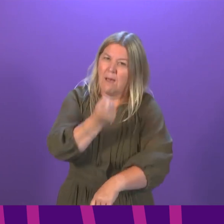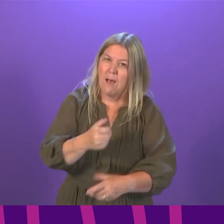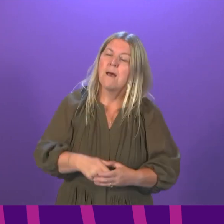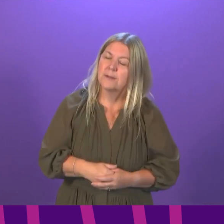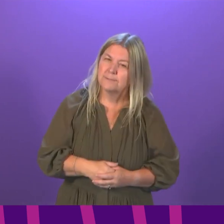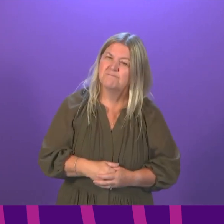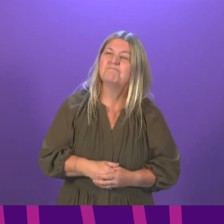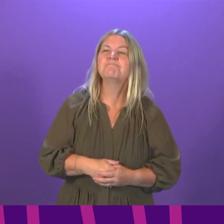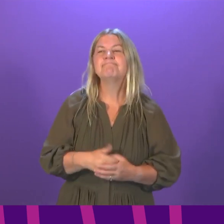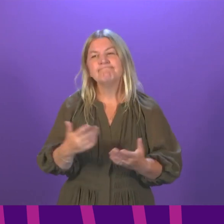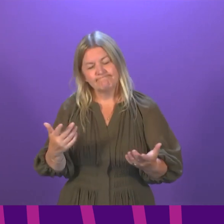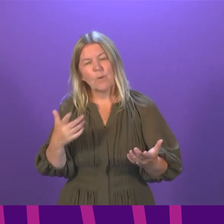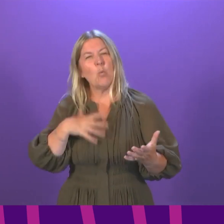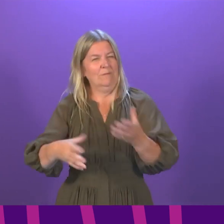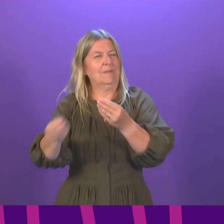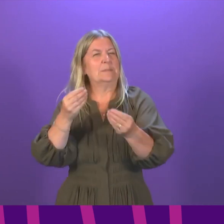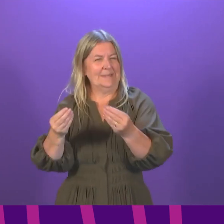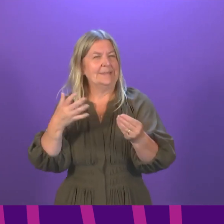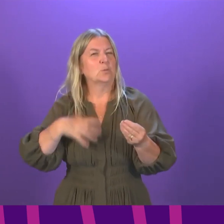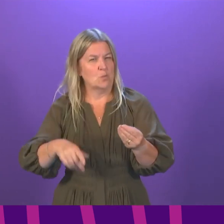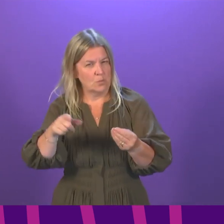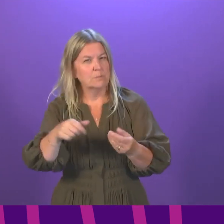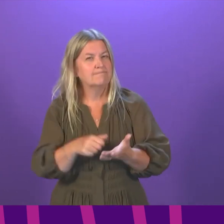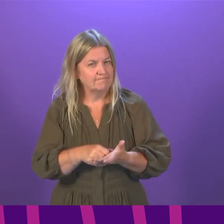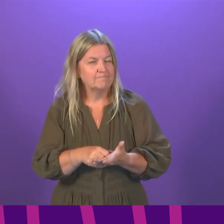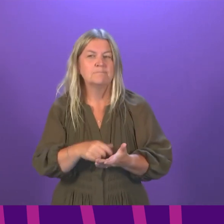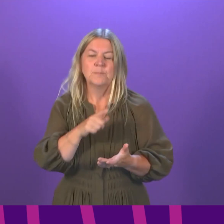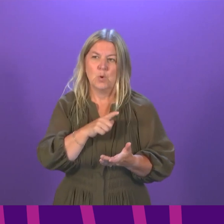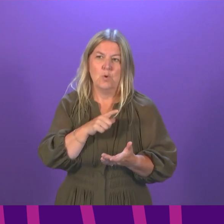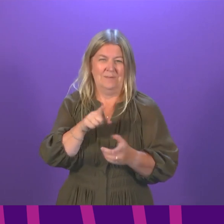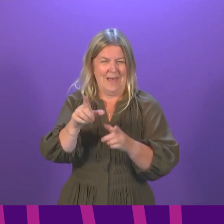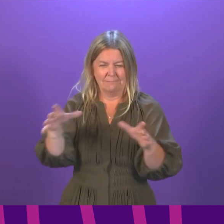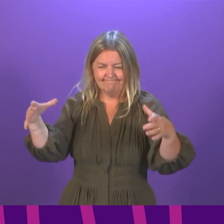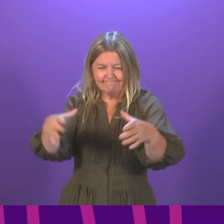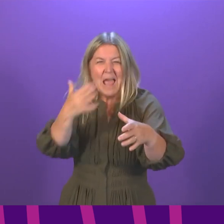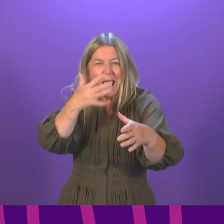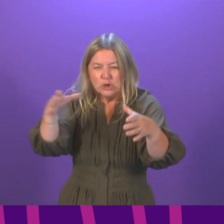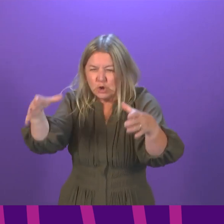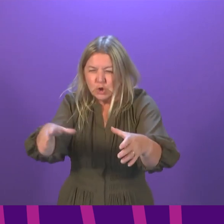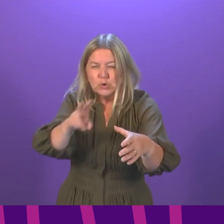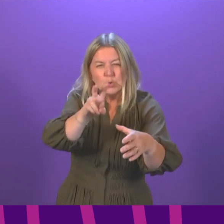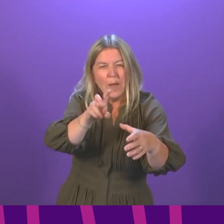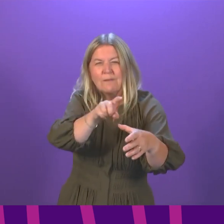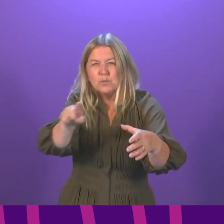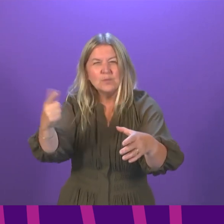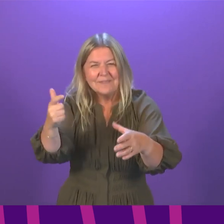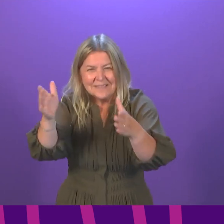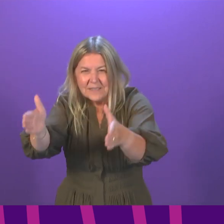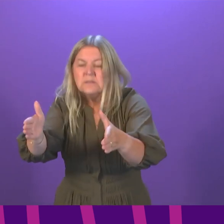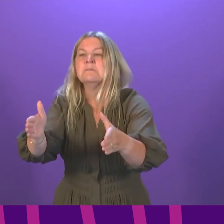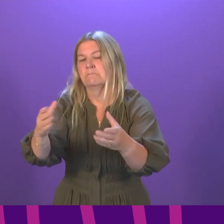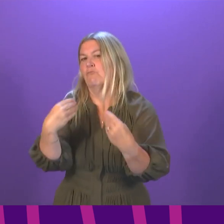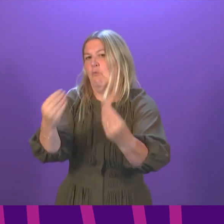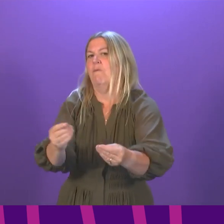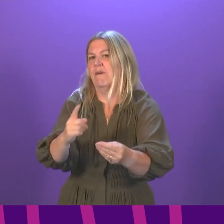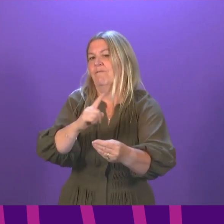understandable flexibility there, given the nature of this group that we will certainly be offering first doses